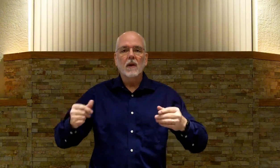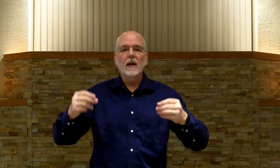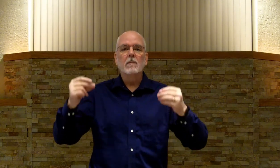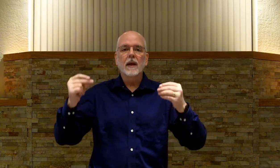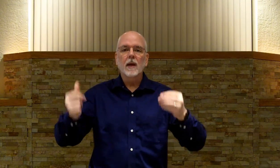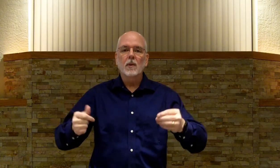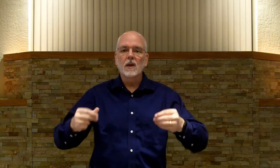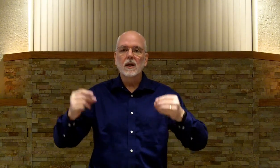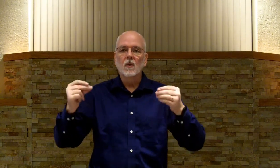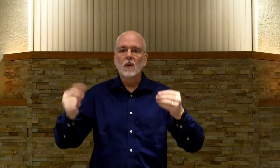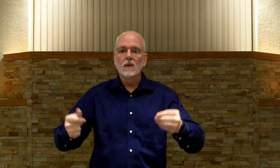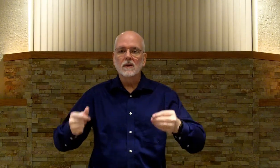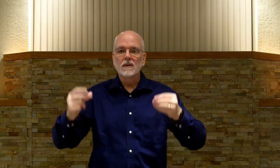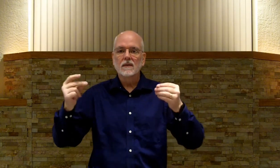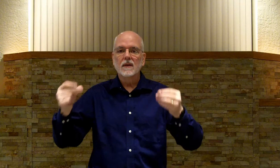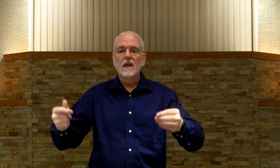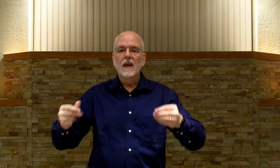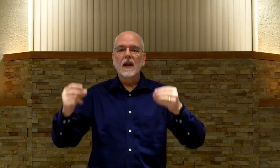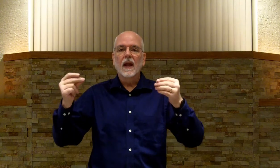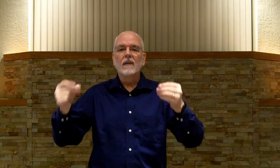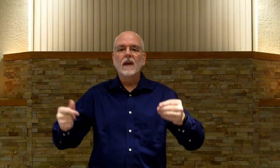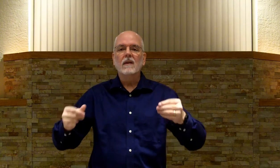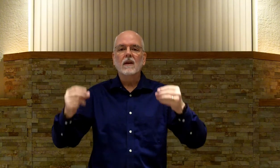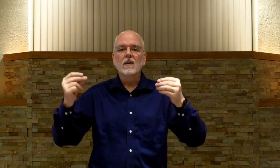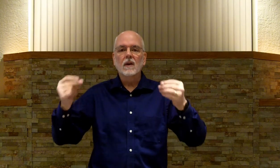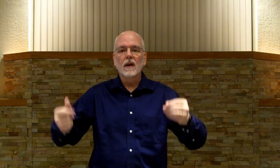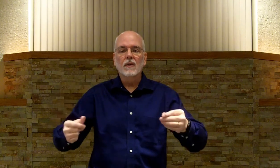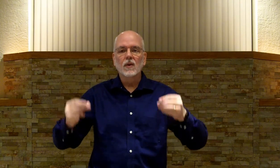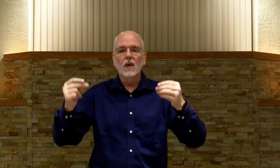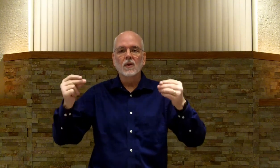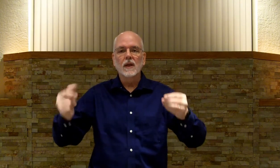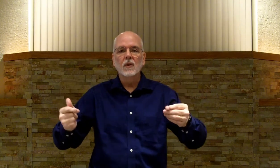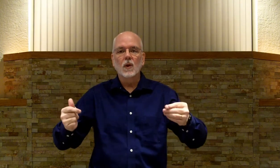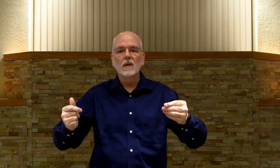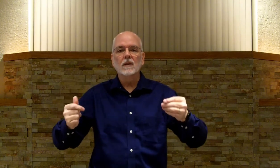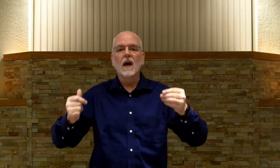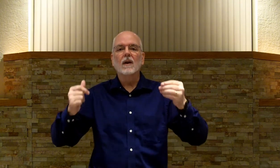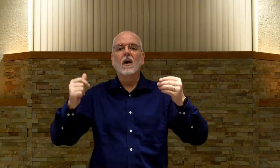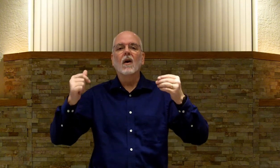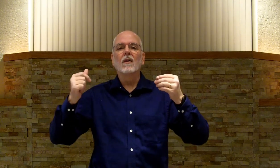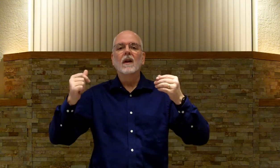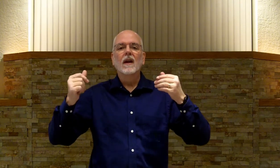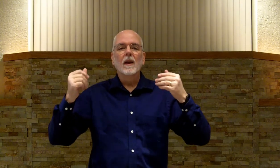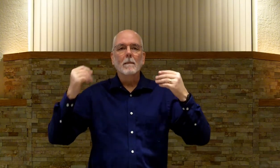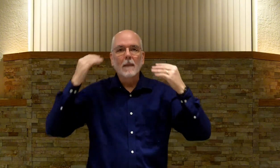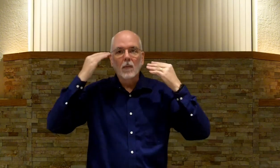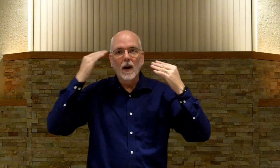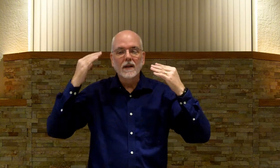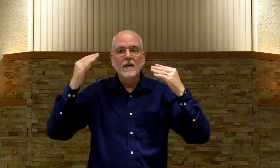mind to pick up on keywords. And then click through it on those keywords, not on memorizing.